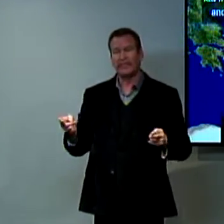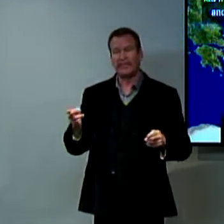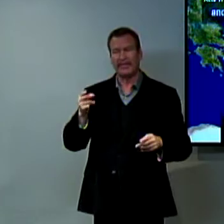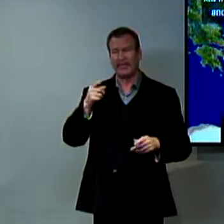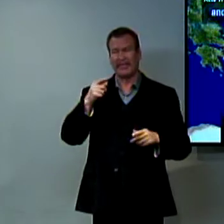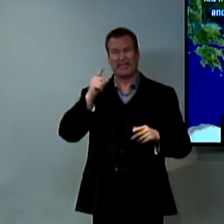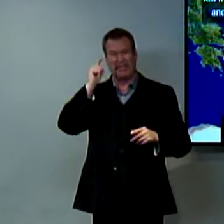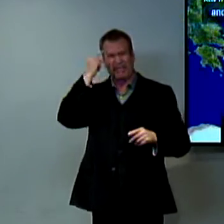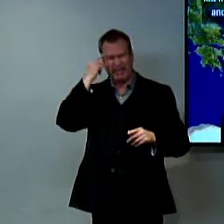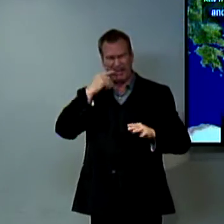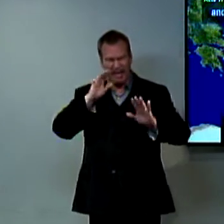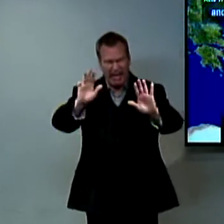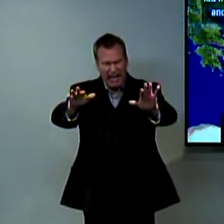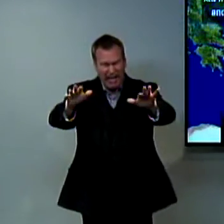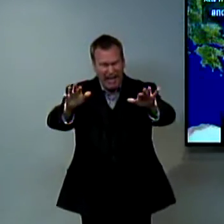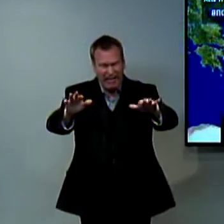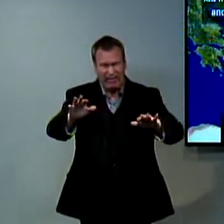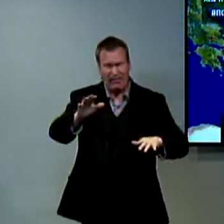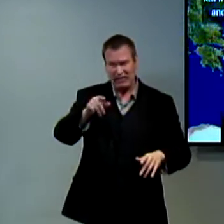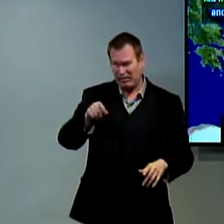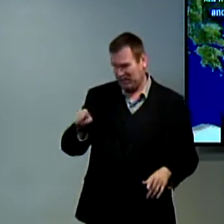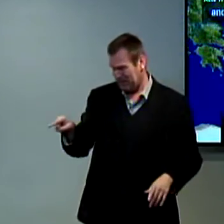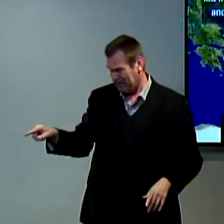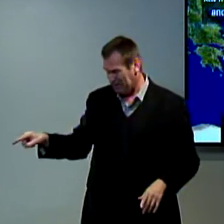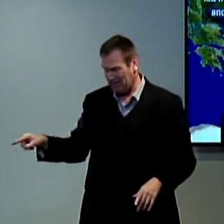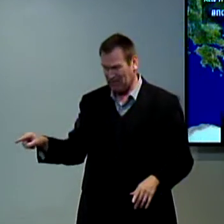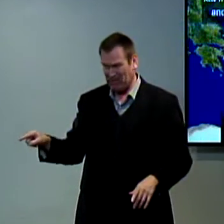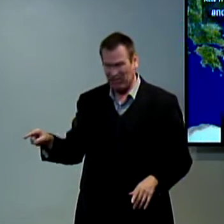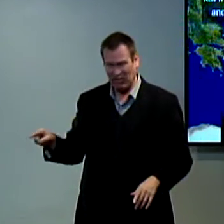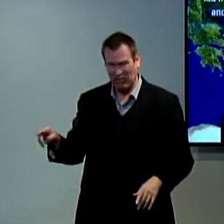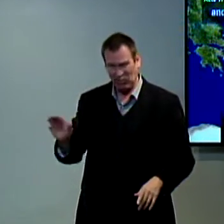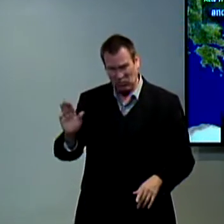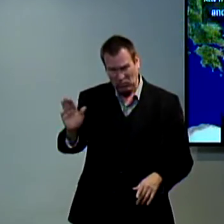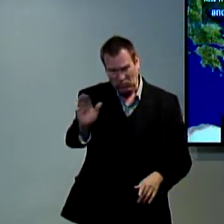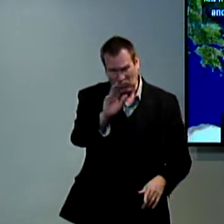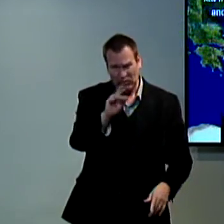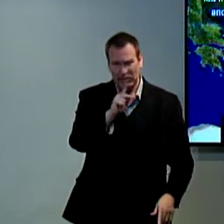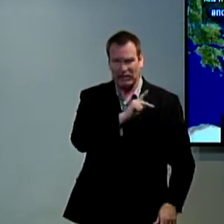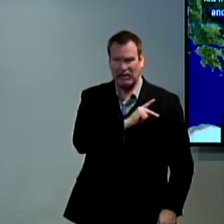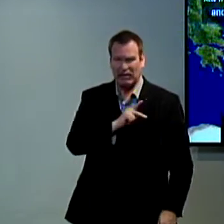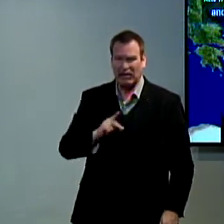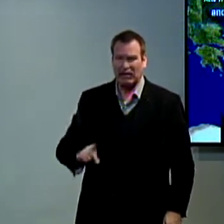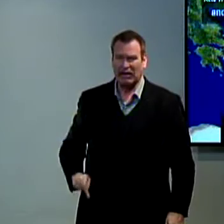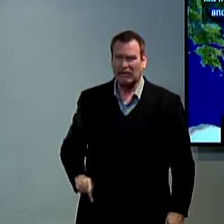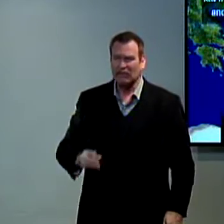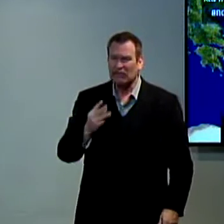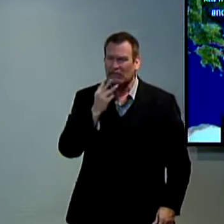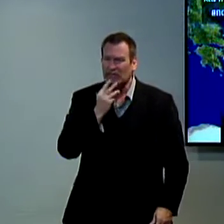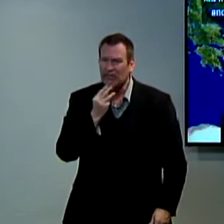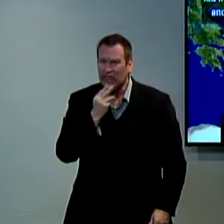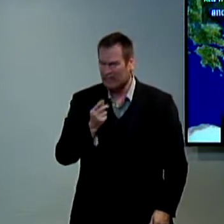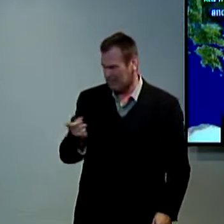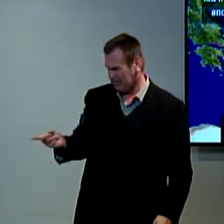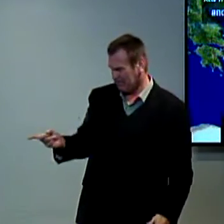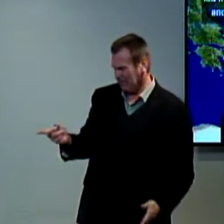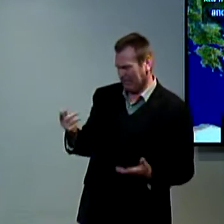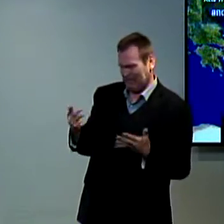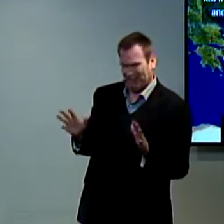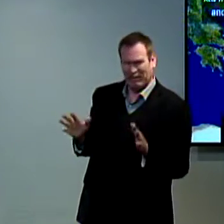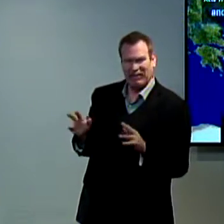remember when Jesus was being accused as well and they were asked who was it that they wanted to release and they said did this